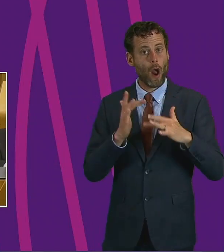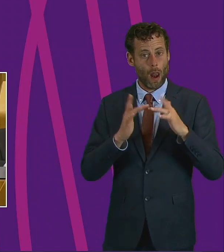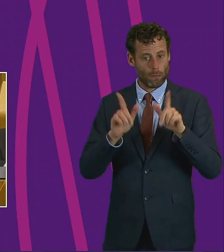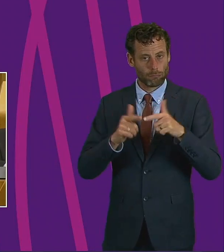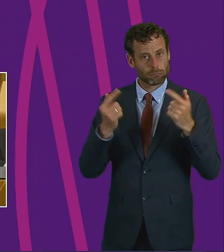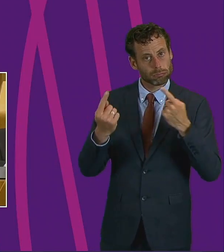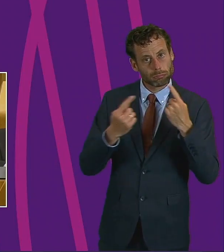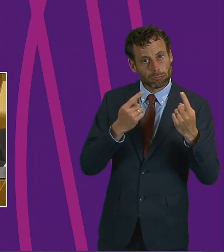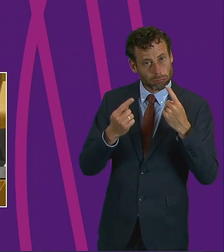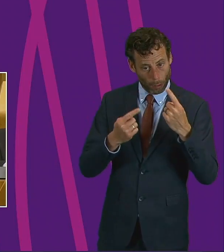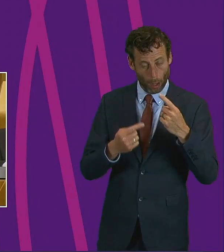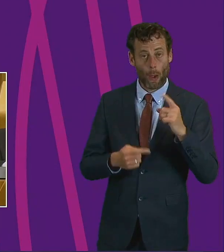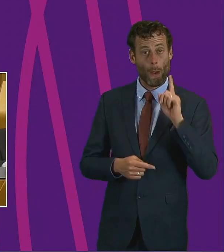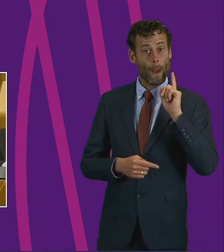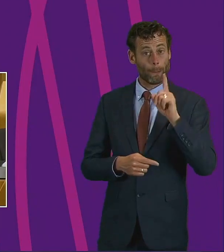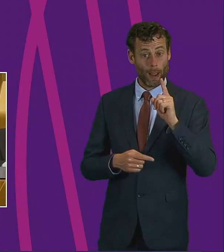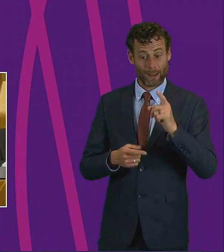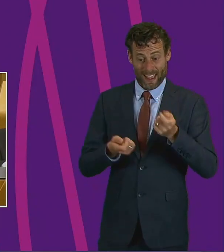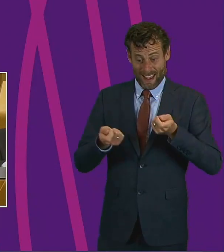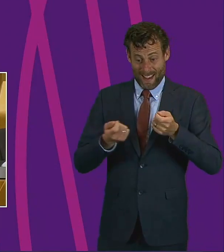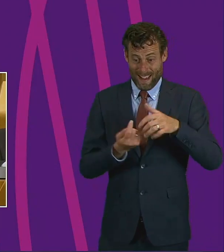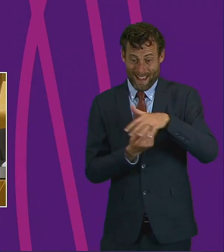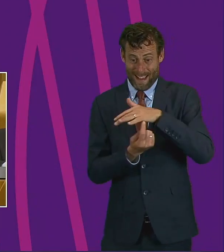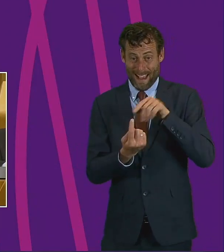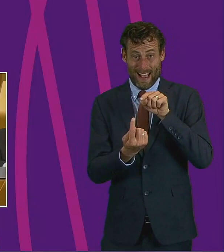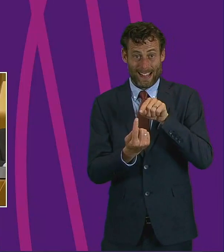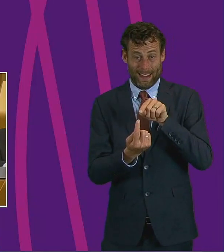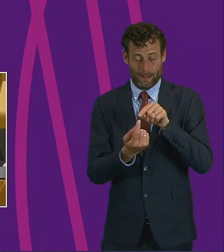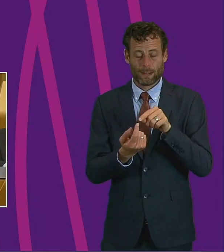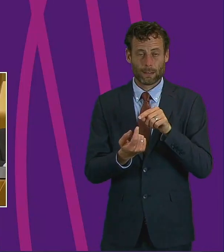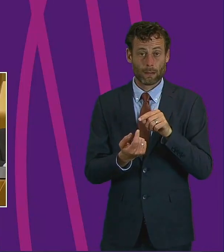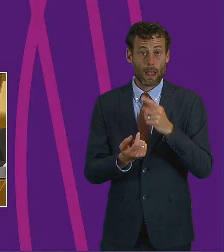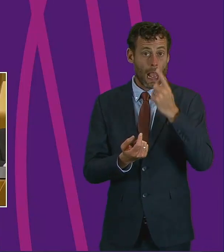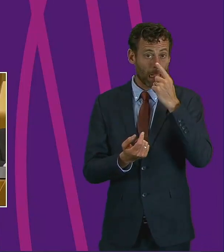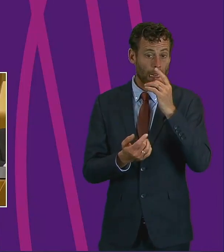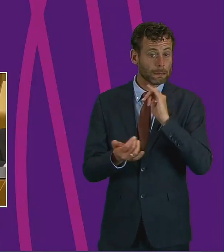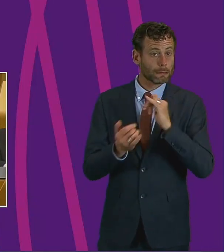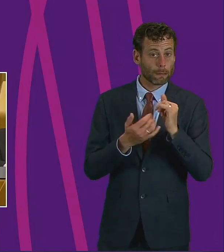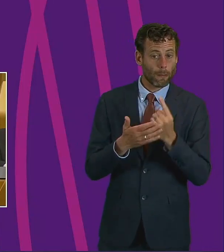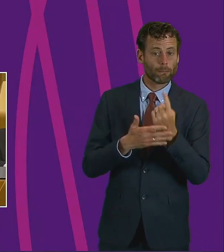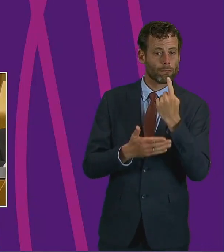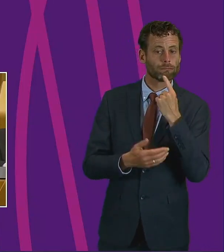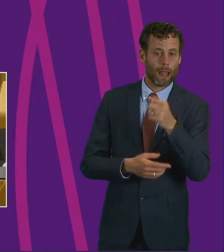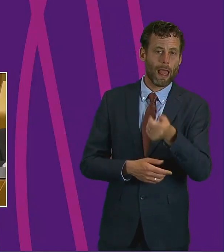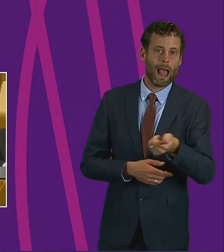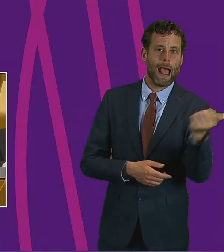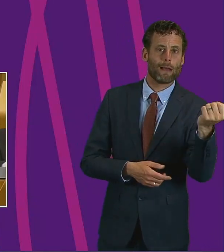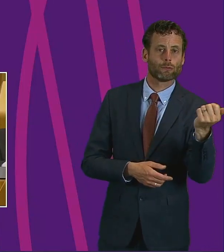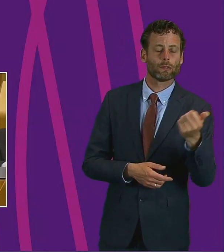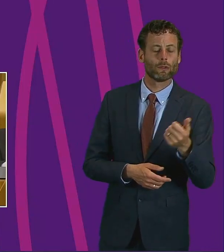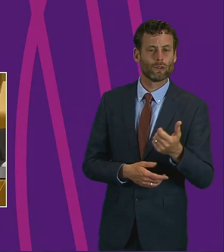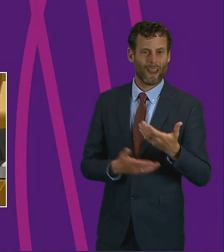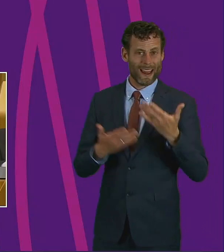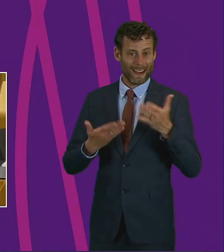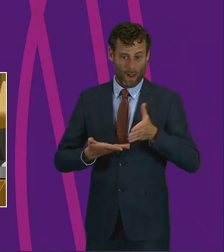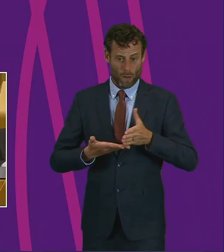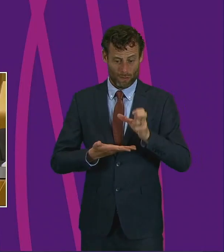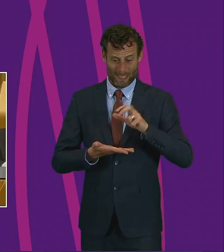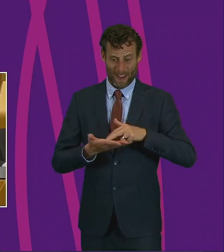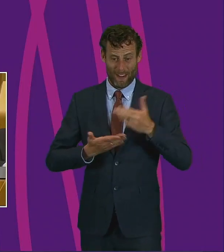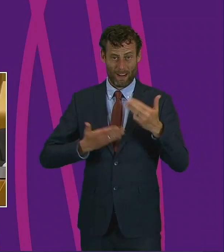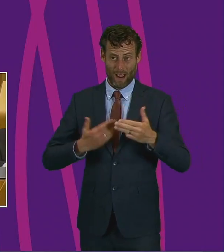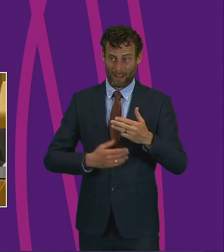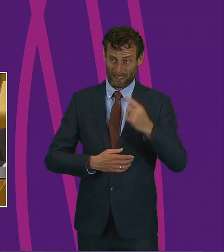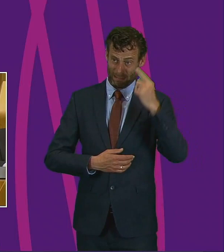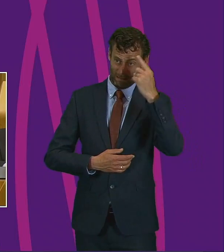do lead to evictions. So tenants who spent their pandemic with an eviction notice hanging over their heads issued before it can now be